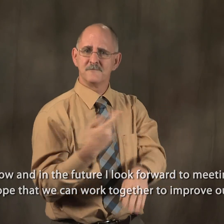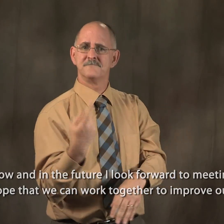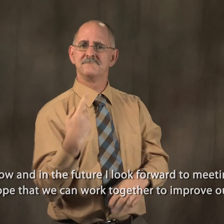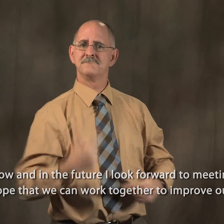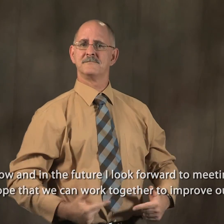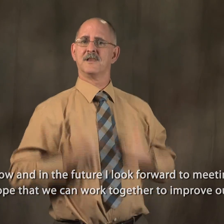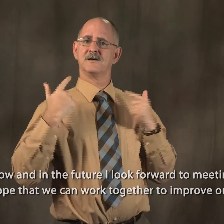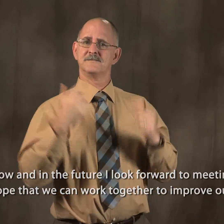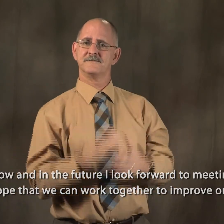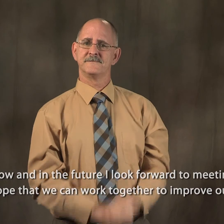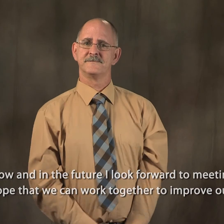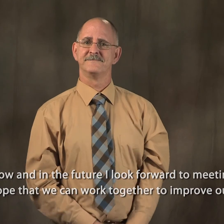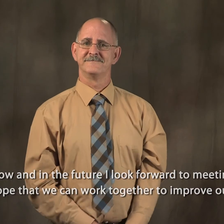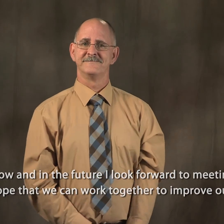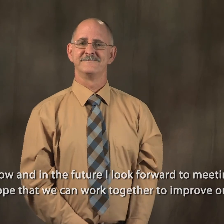to improve our lives.